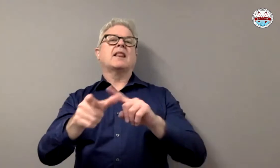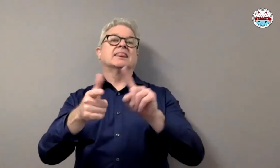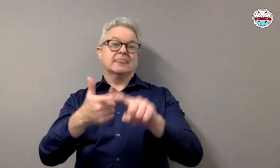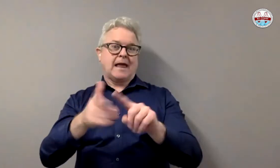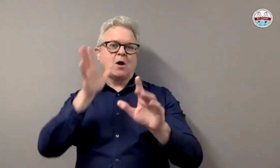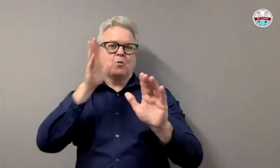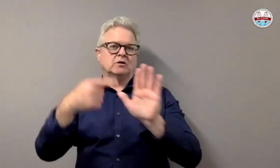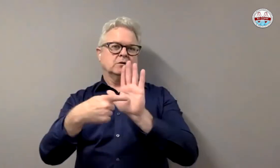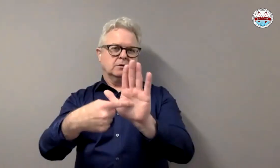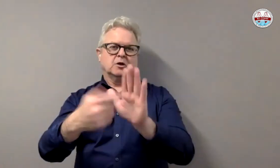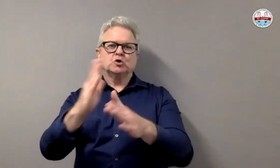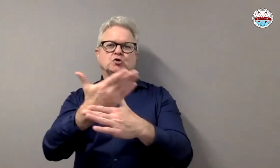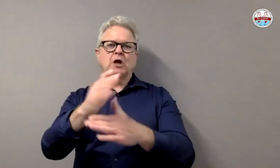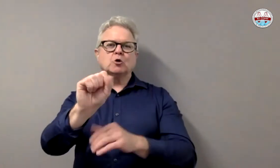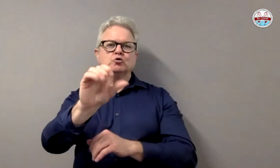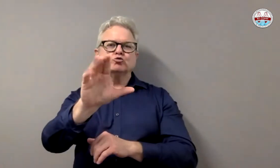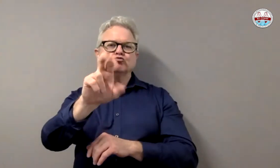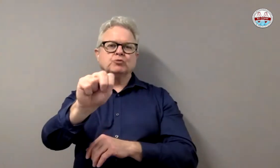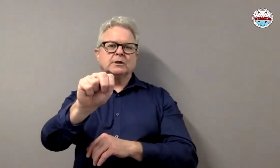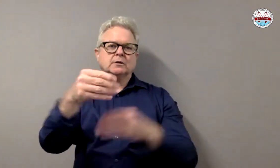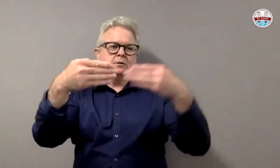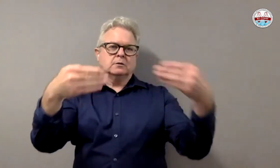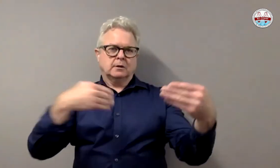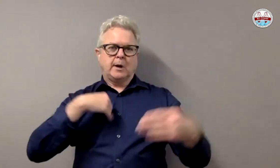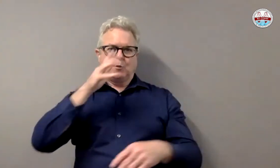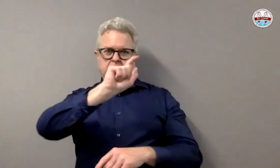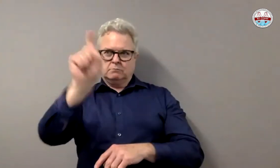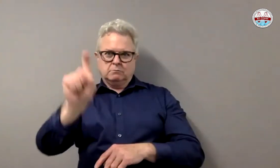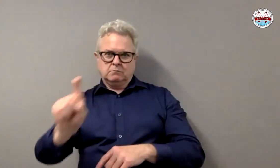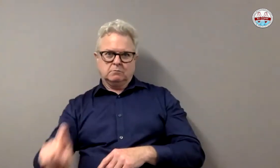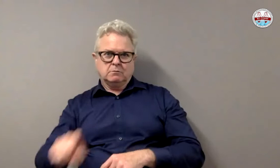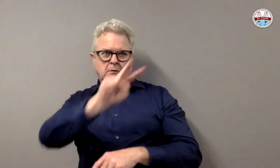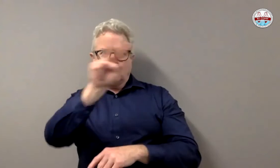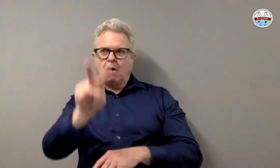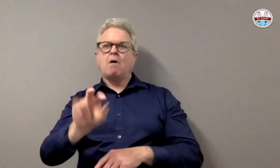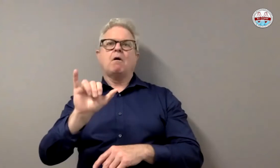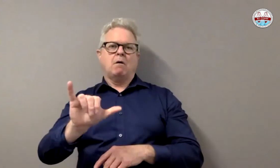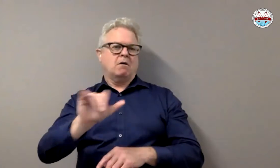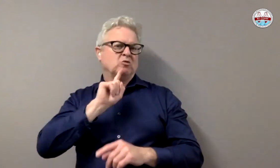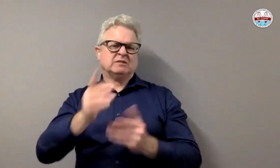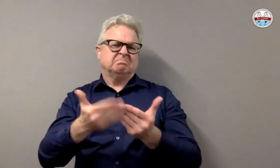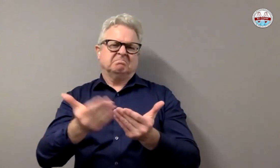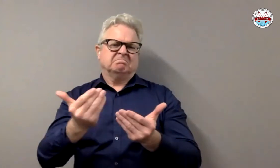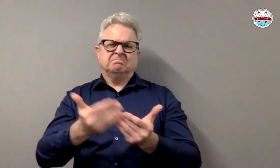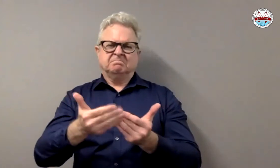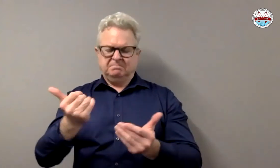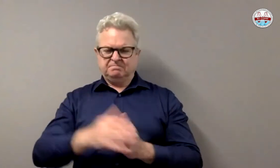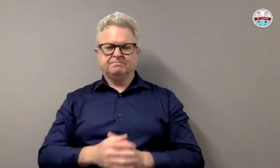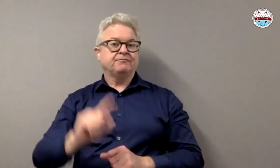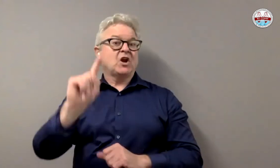accessible. And I will show you how to get that information. Okay. So at this moment, I'm going to do a share screen with you so that you can see how